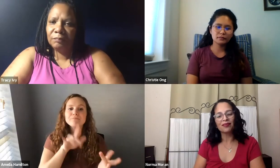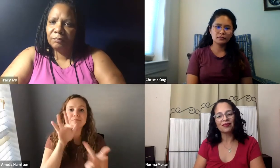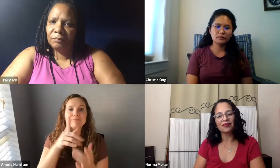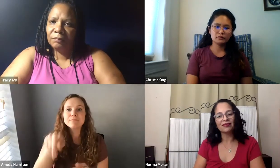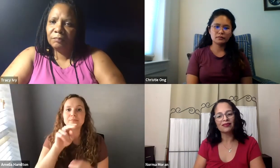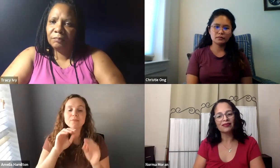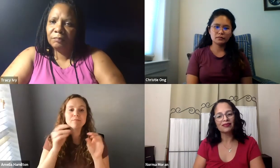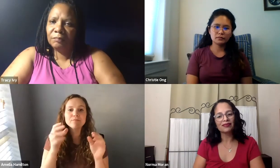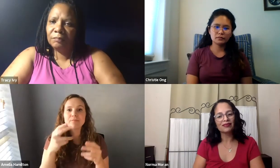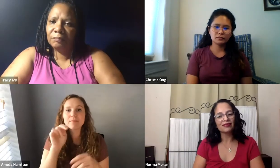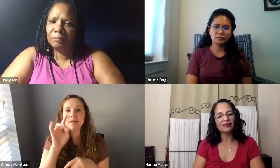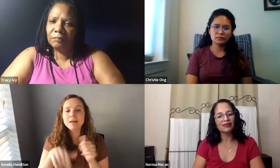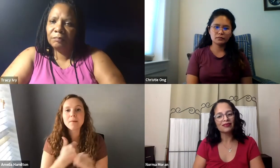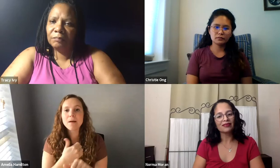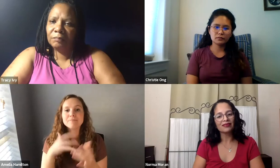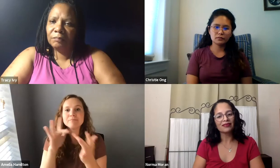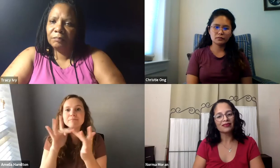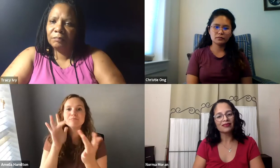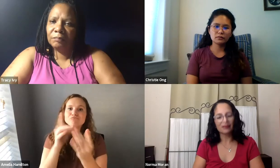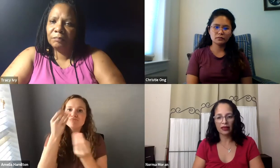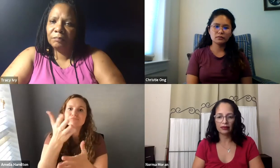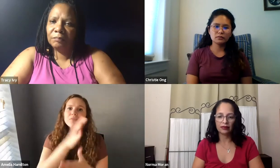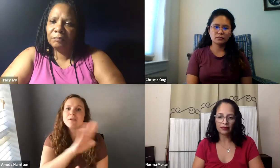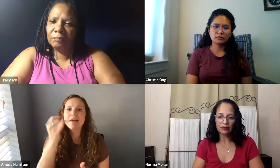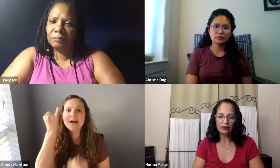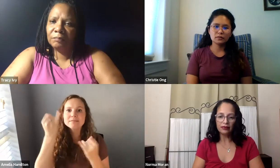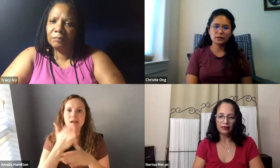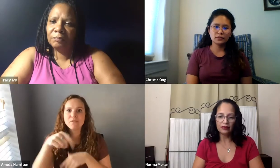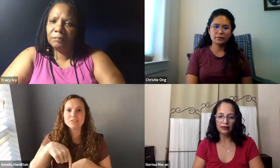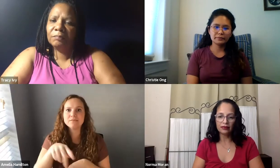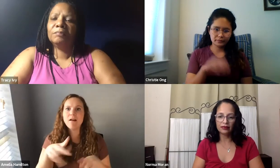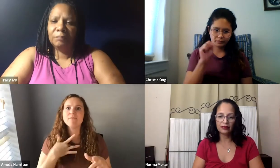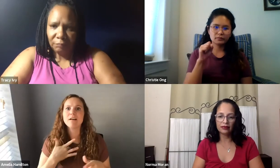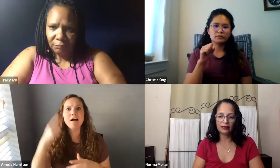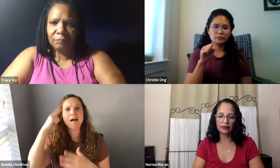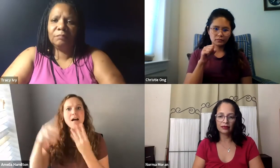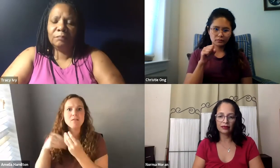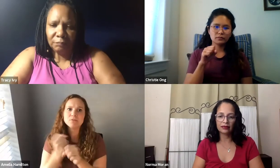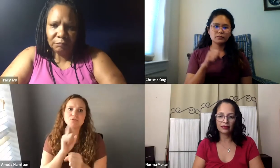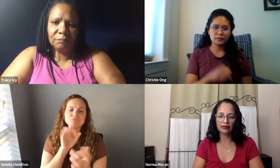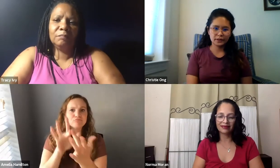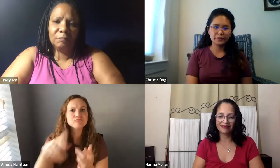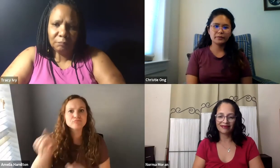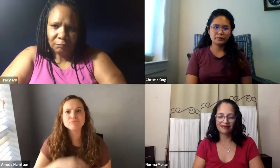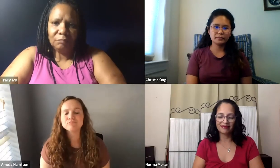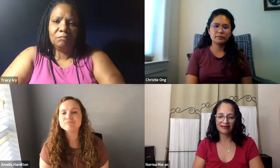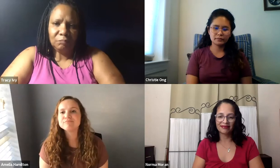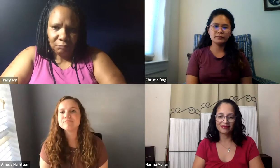well. I'd like to add to that. Maybe we can encourage the alumni to reach out to the Alumni Association with different